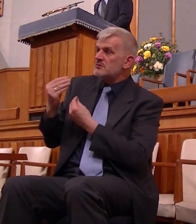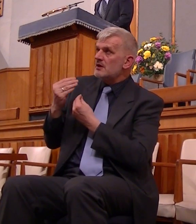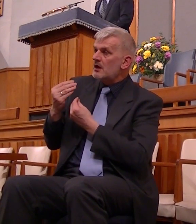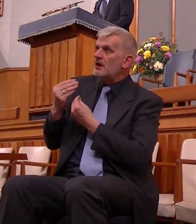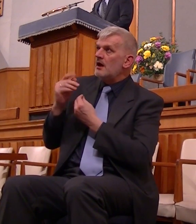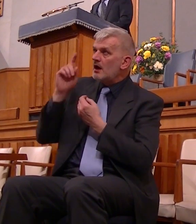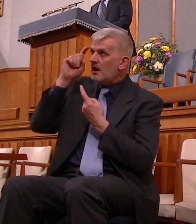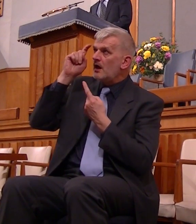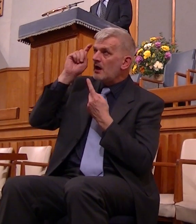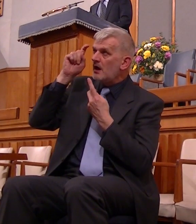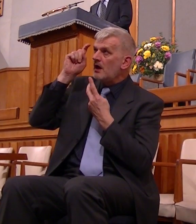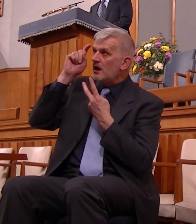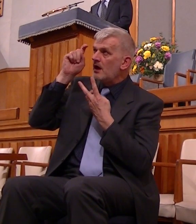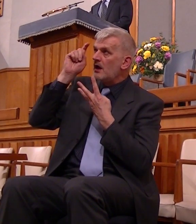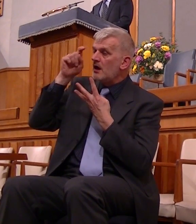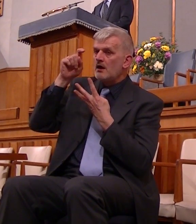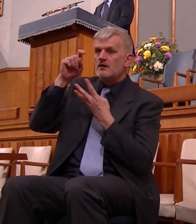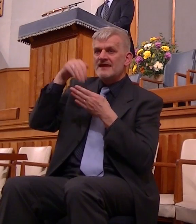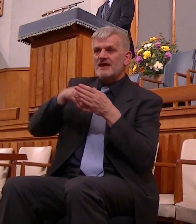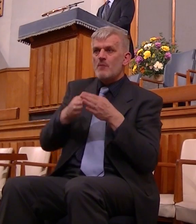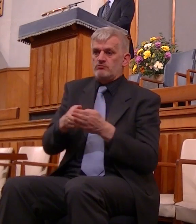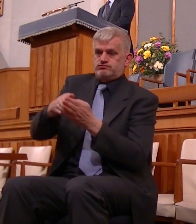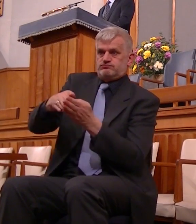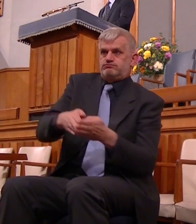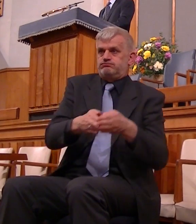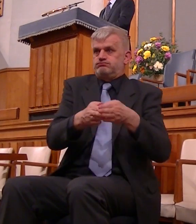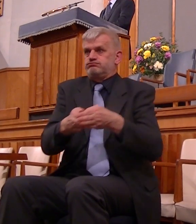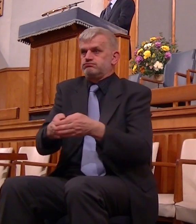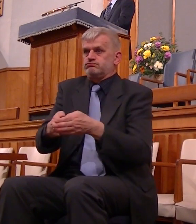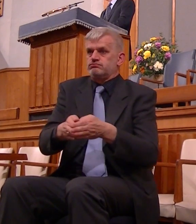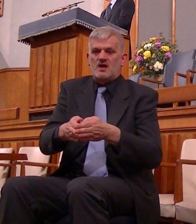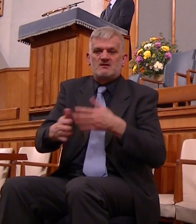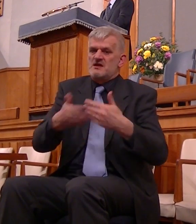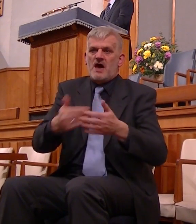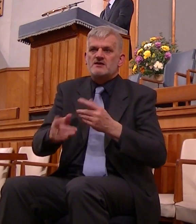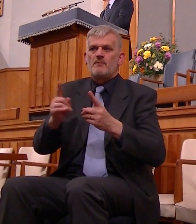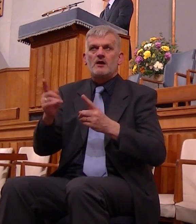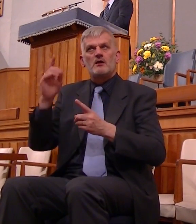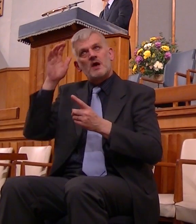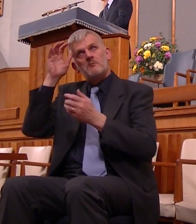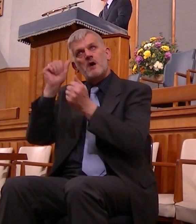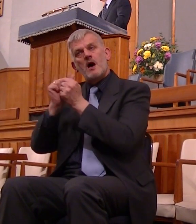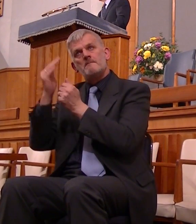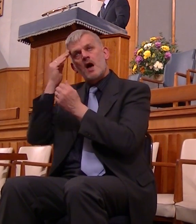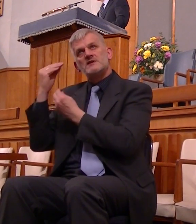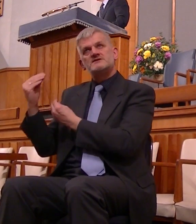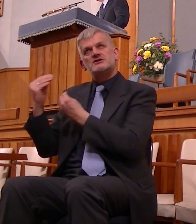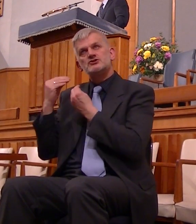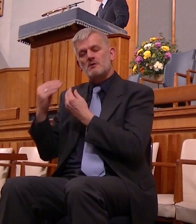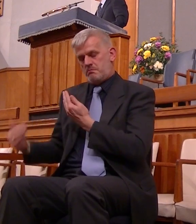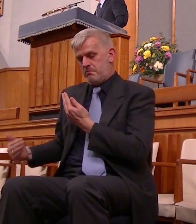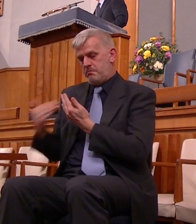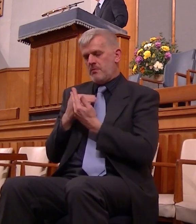storm it was this that broke through to his soul and made him realise the love of